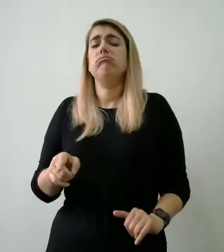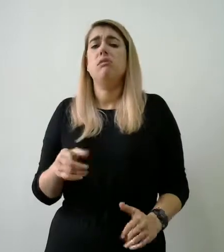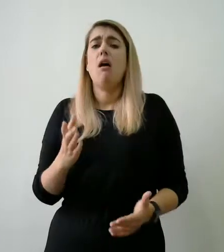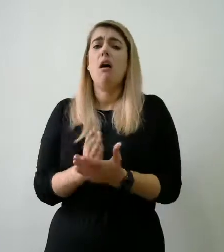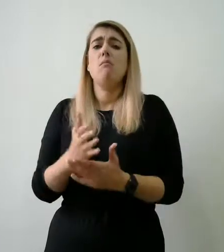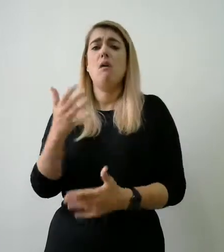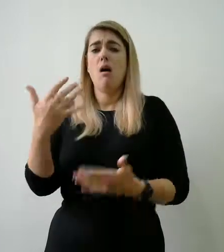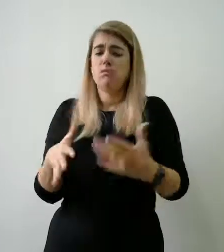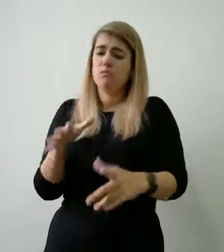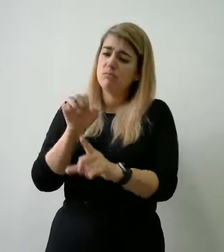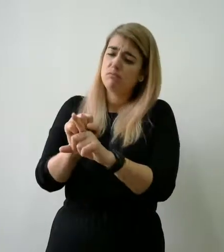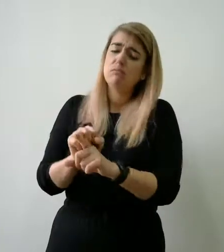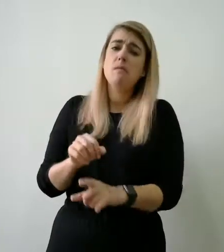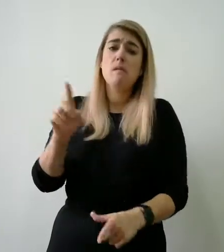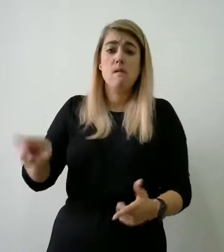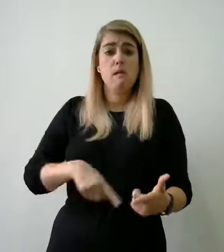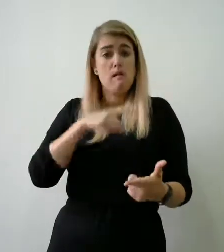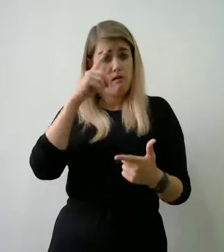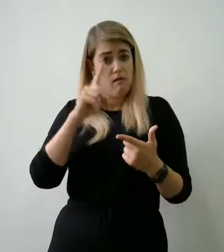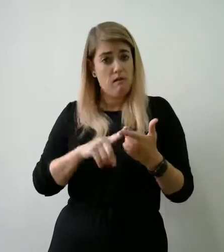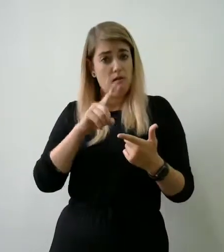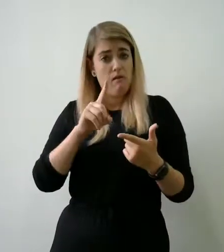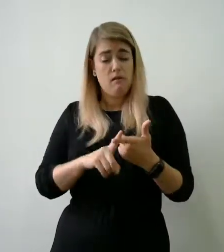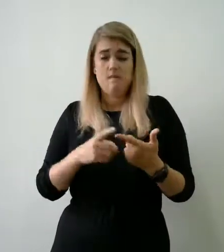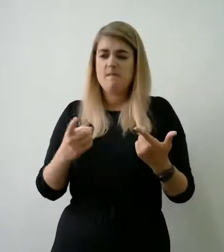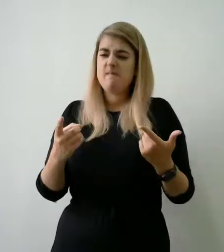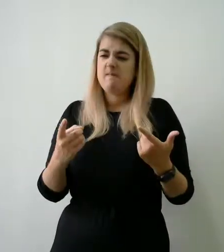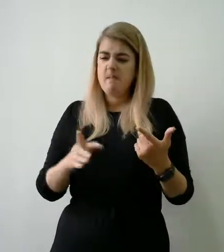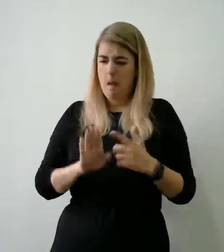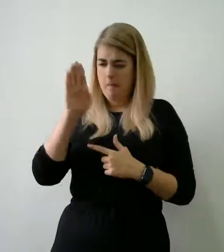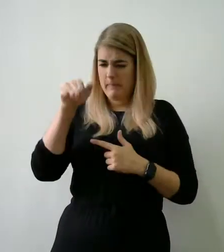2. Inconsistencies in history given